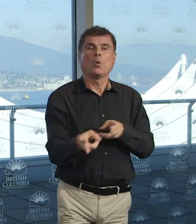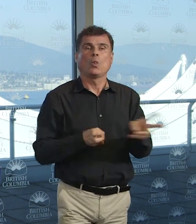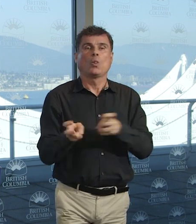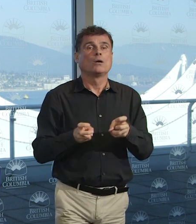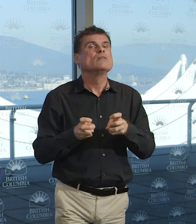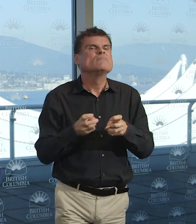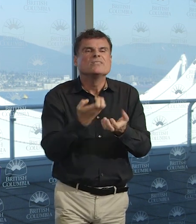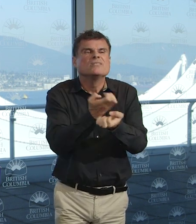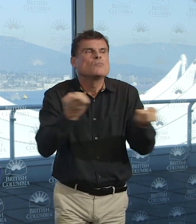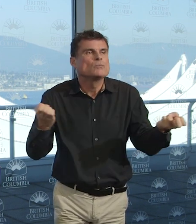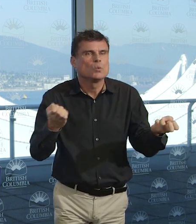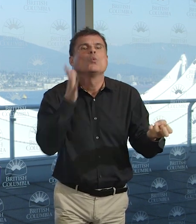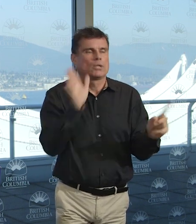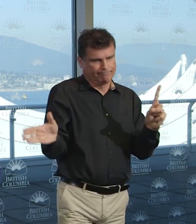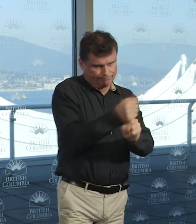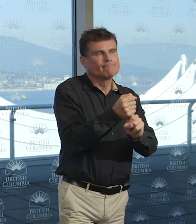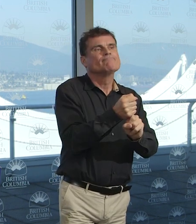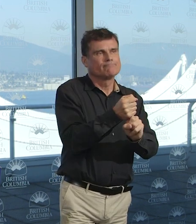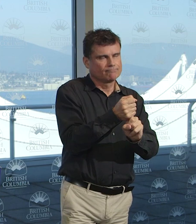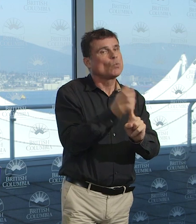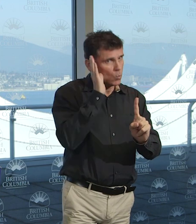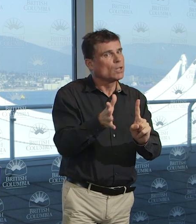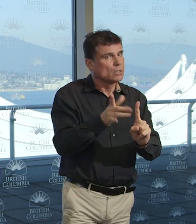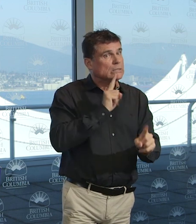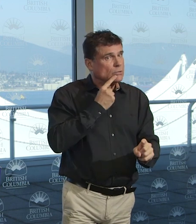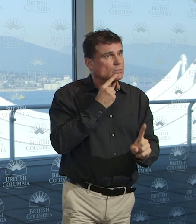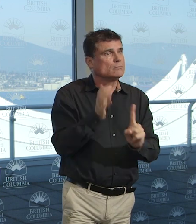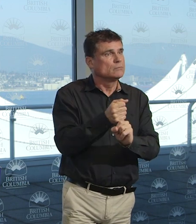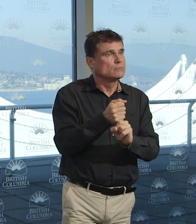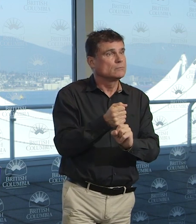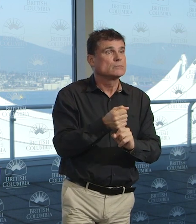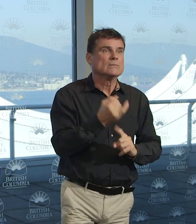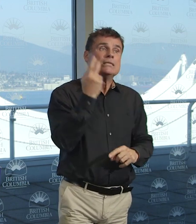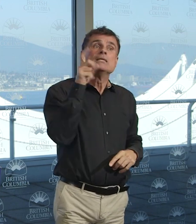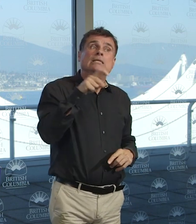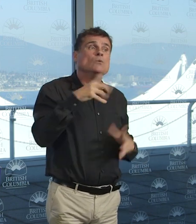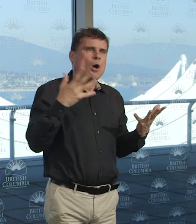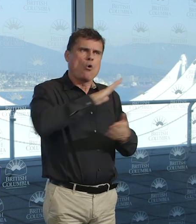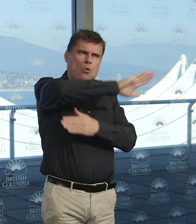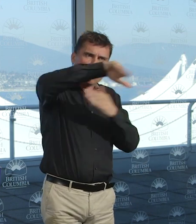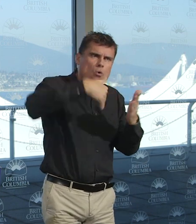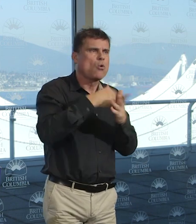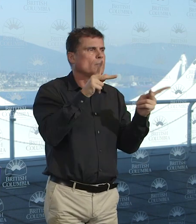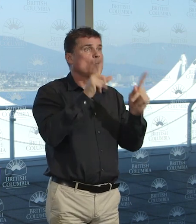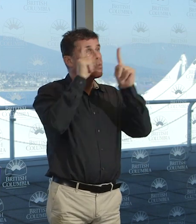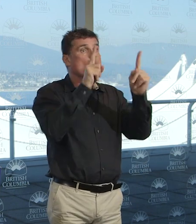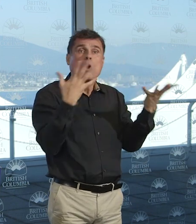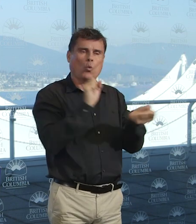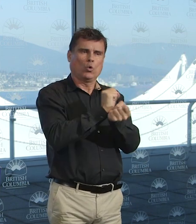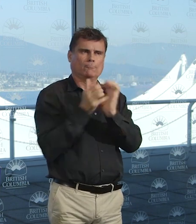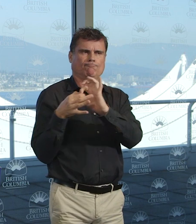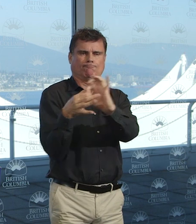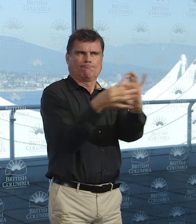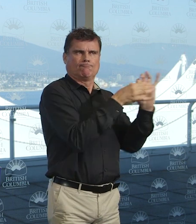exist in a vacuum. It needs support from every part of society and every part of the economy, and those essential services must continue. They cannot